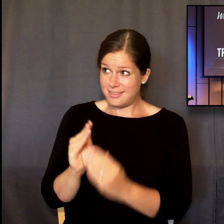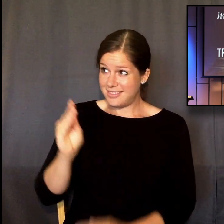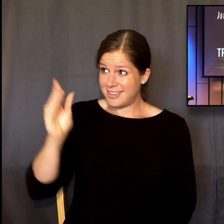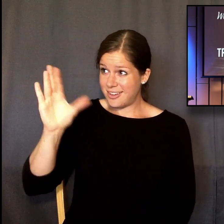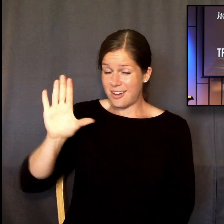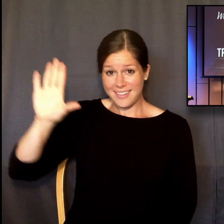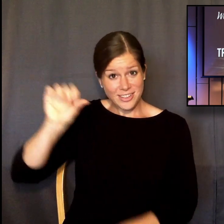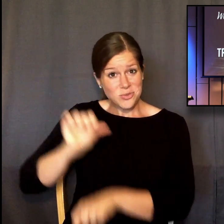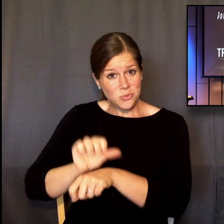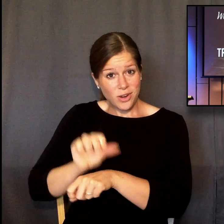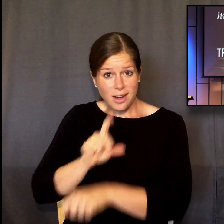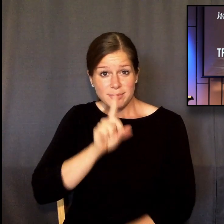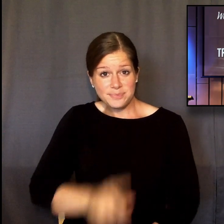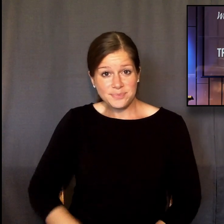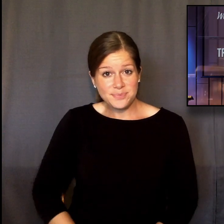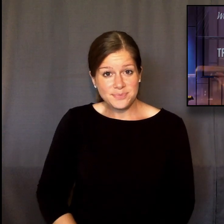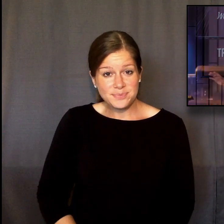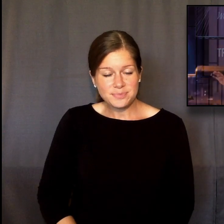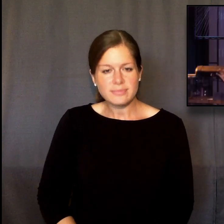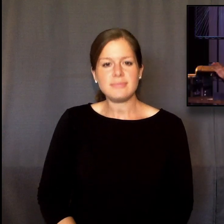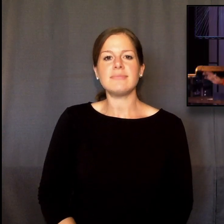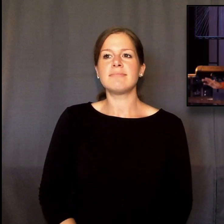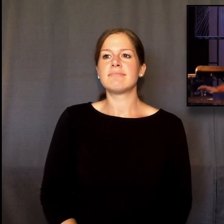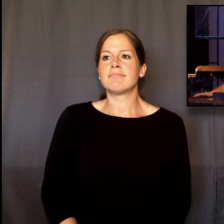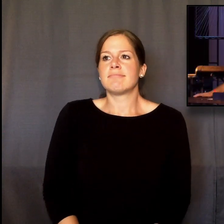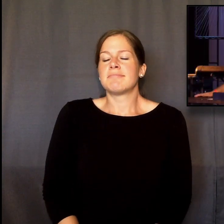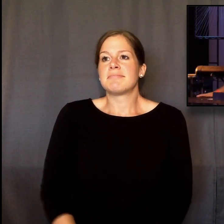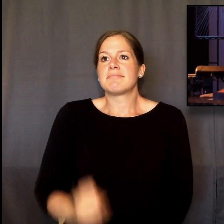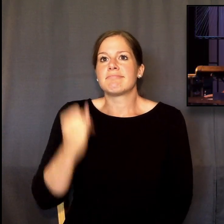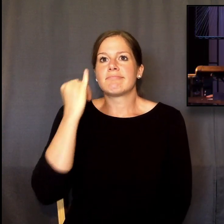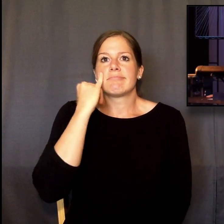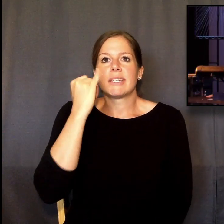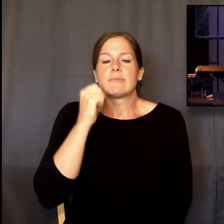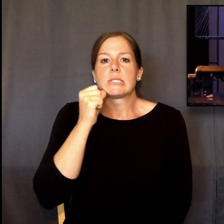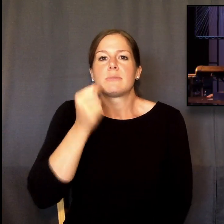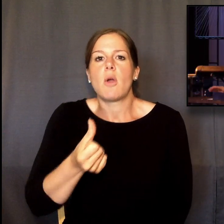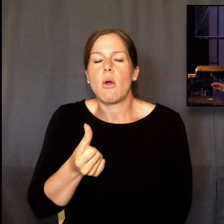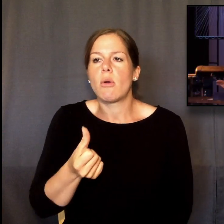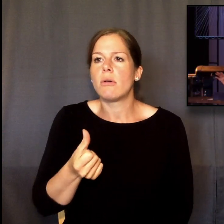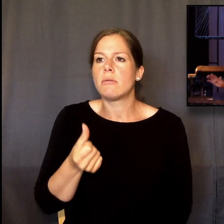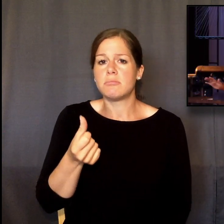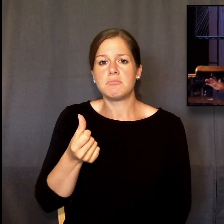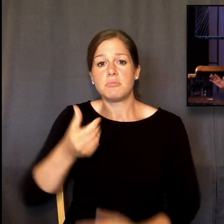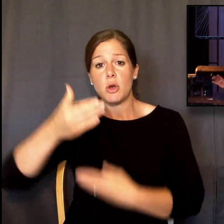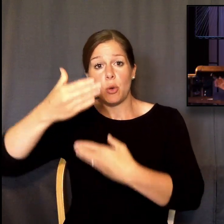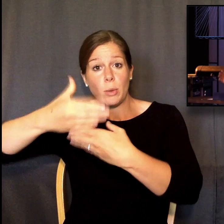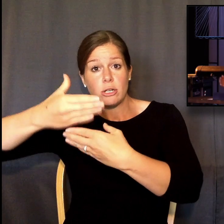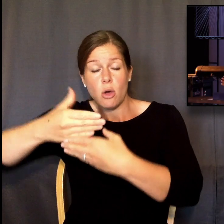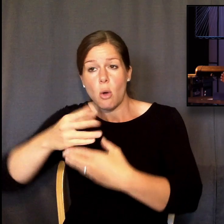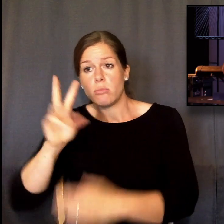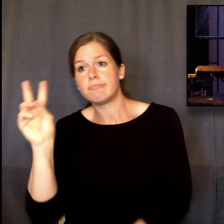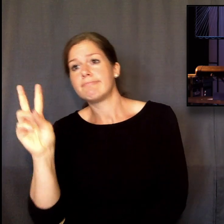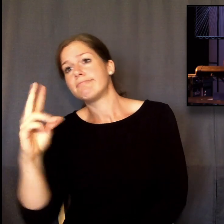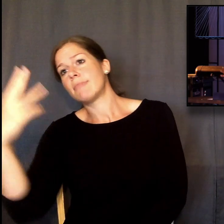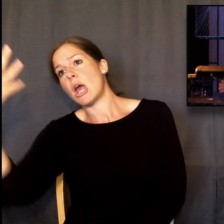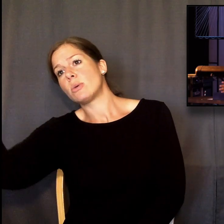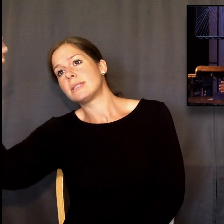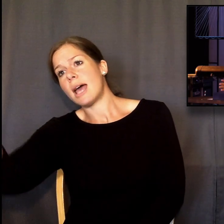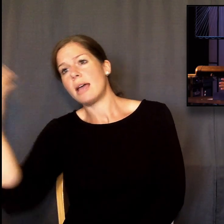work in the world. If you look outside your window tomorrow, there is nothing that your eye will see